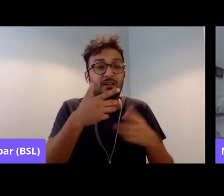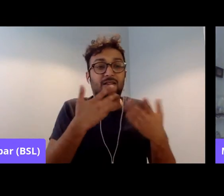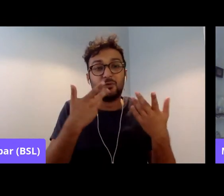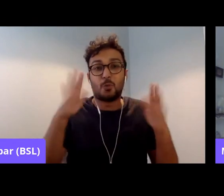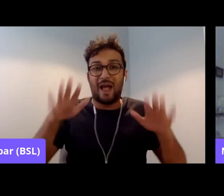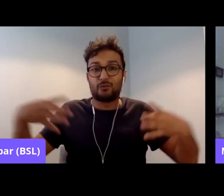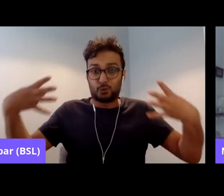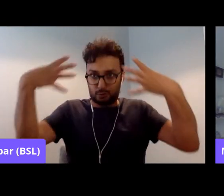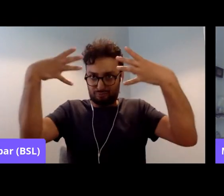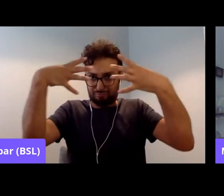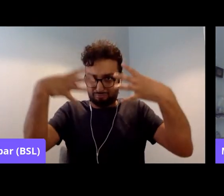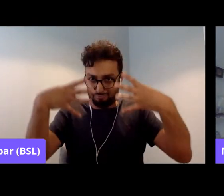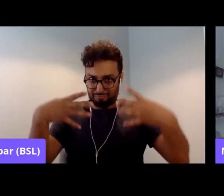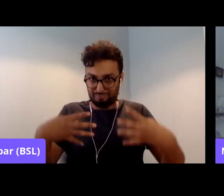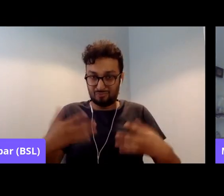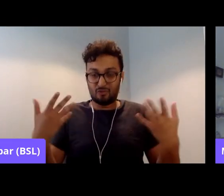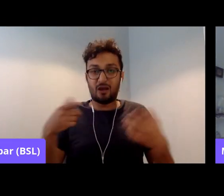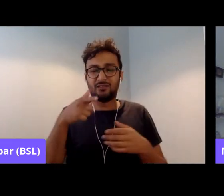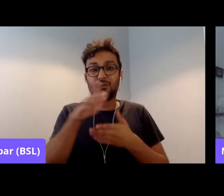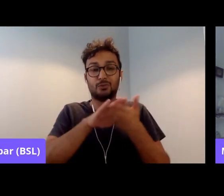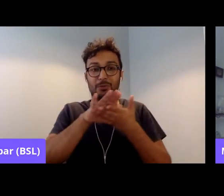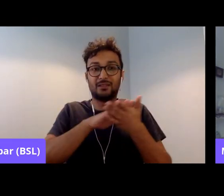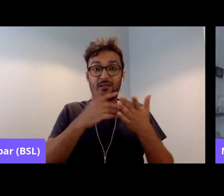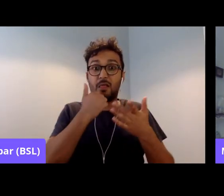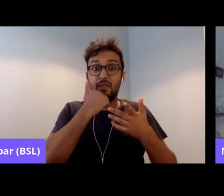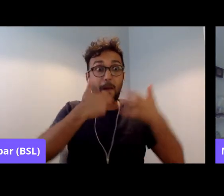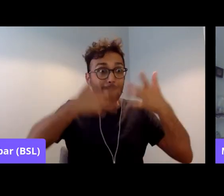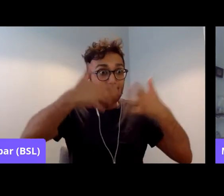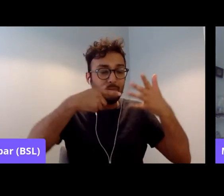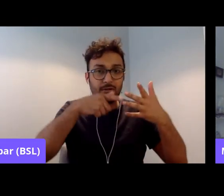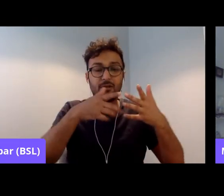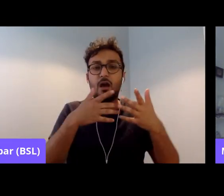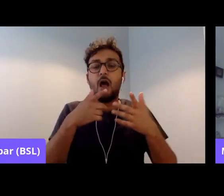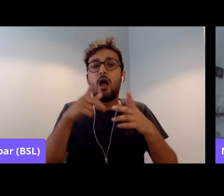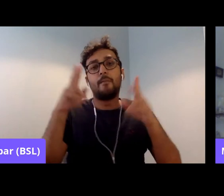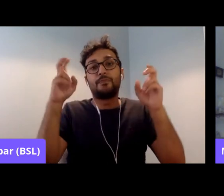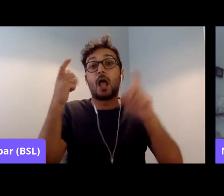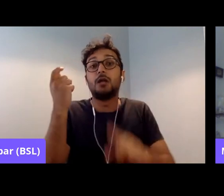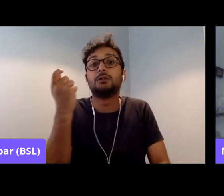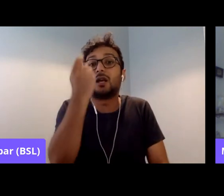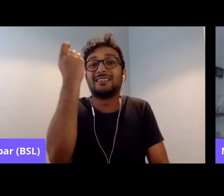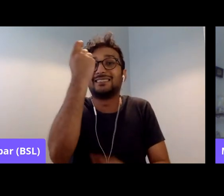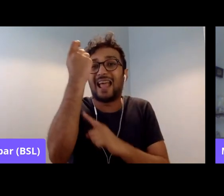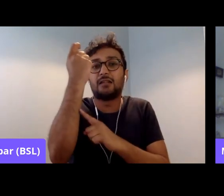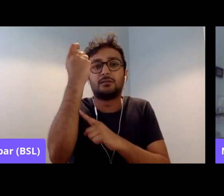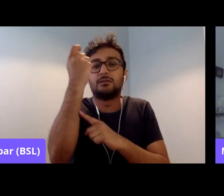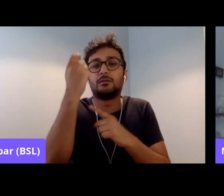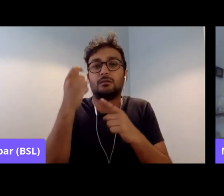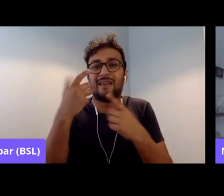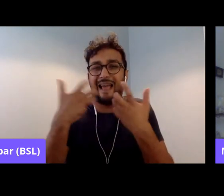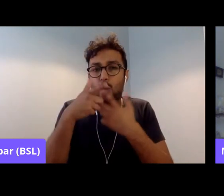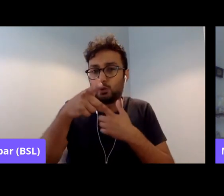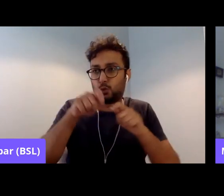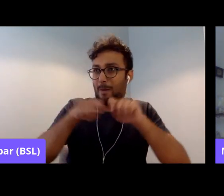and interrogate on what basis are you measuring success. Because if you have certain targets, you're going to get pen